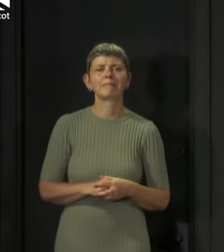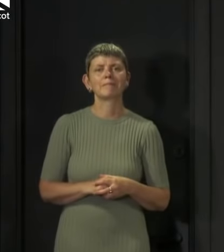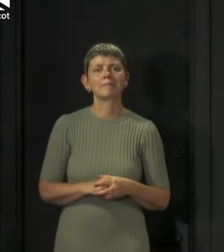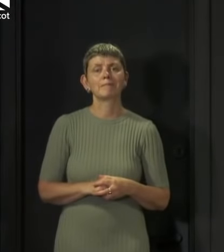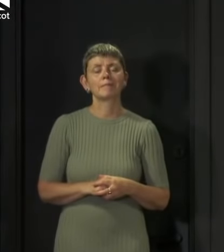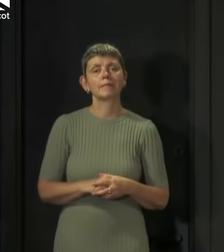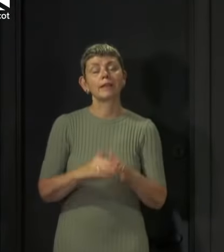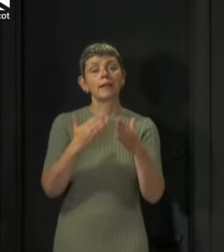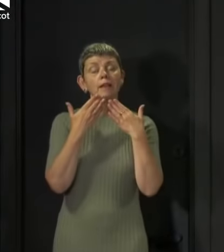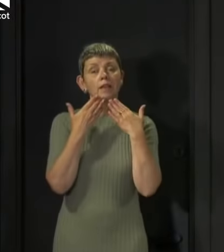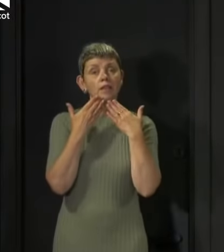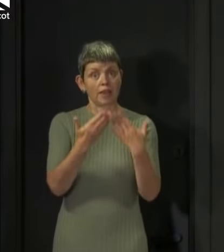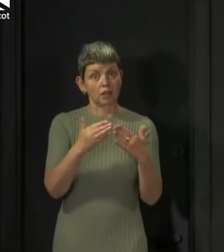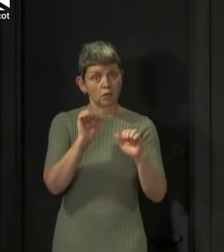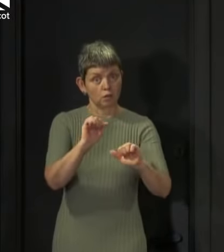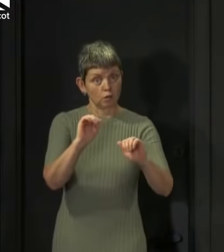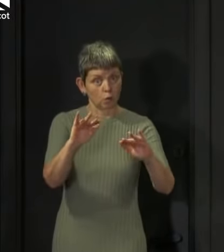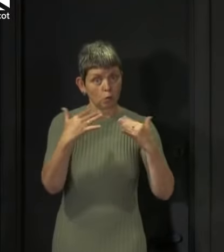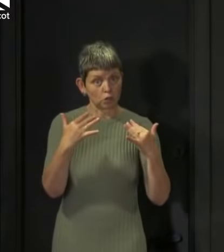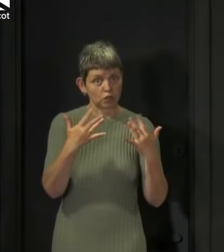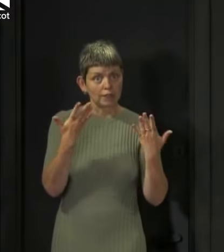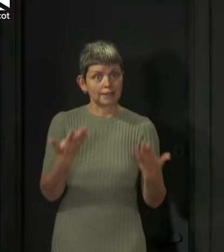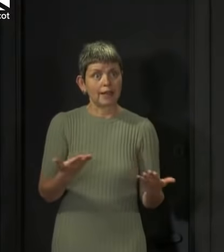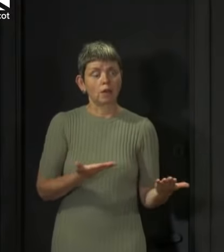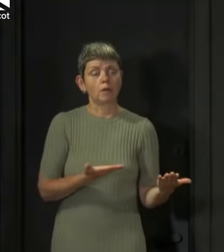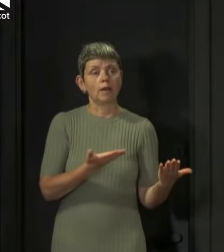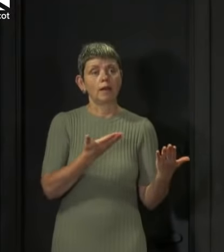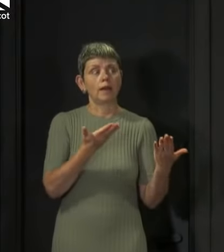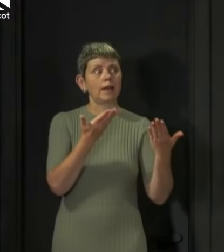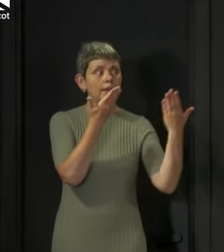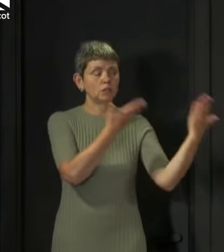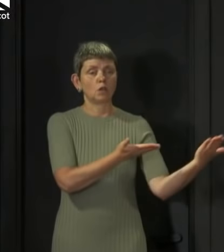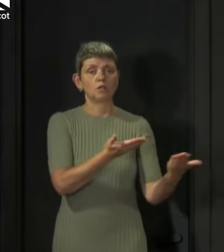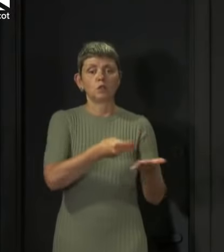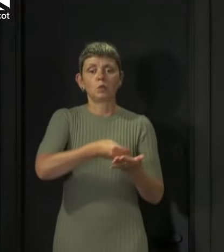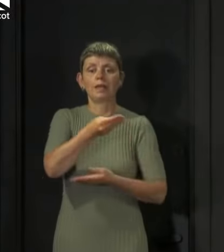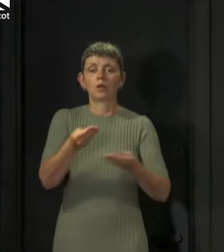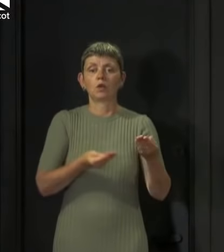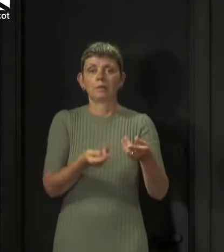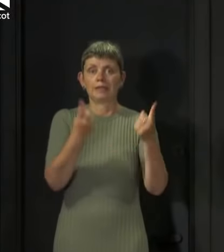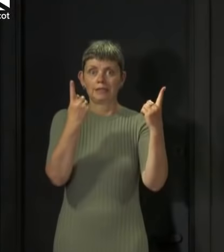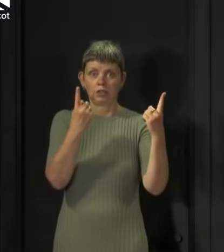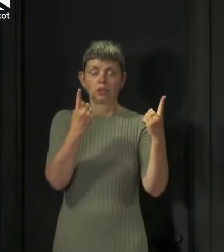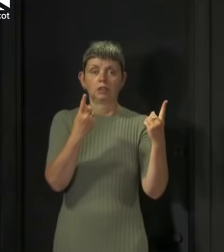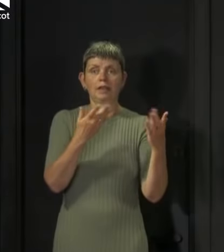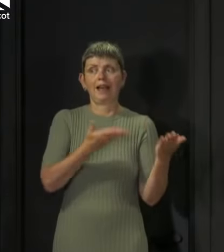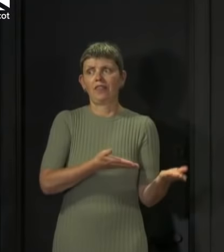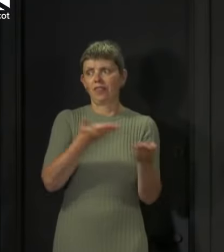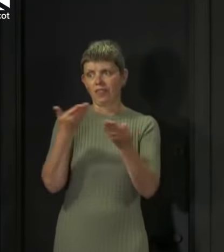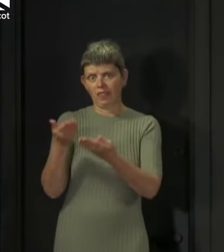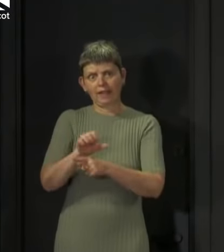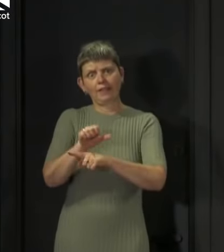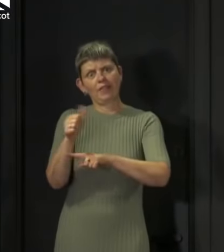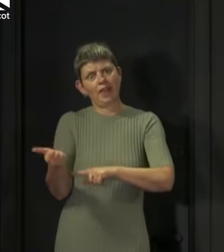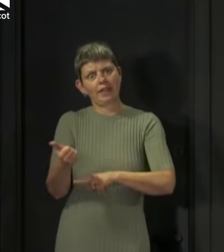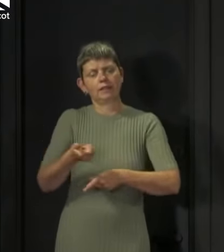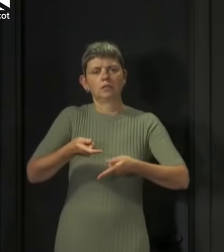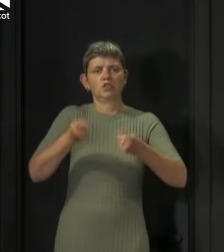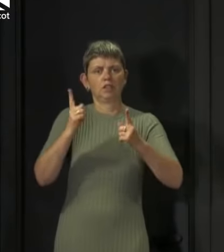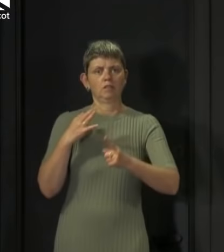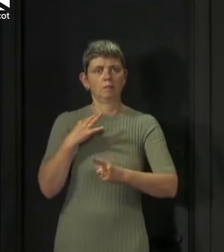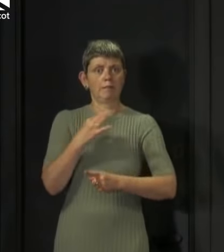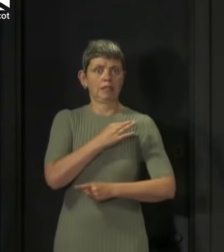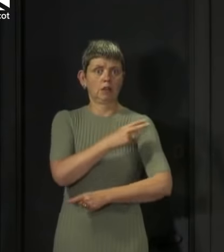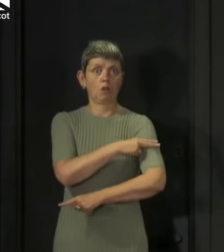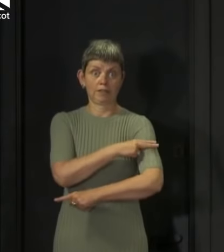Thank you very much for your attention. I'll hand over now to the Economy Secretary to say a few words before the Chief Medical Officer will round